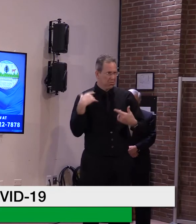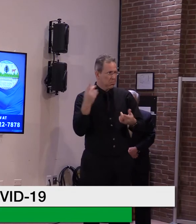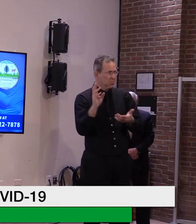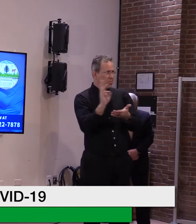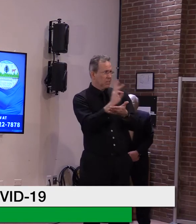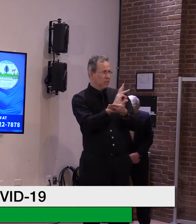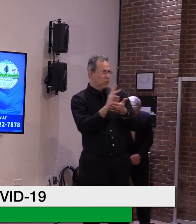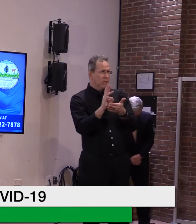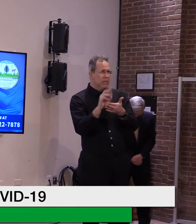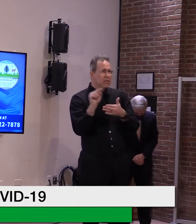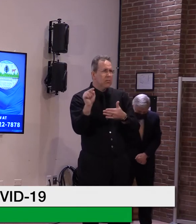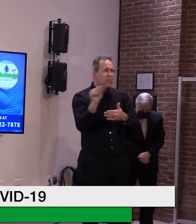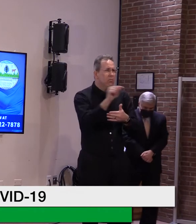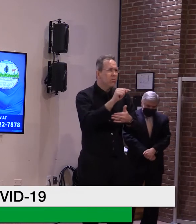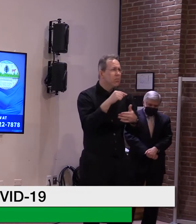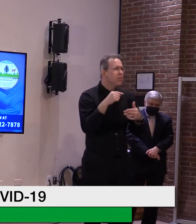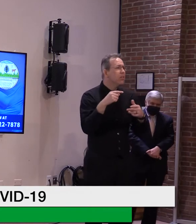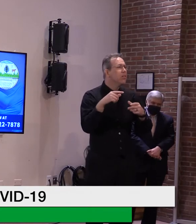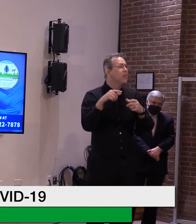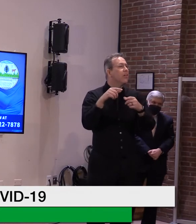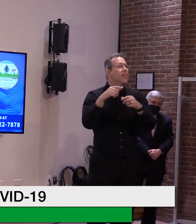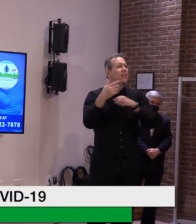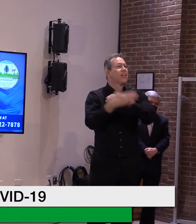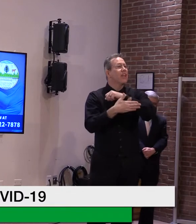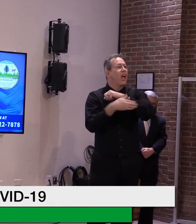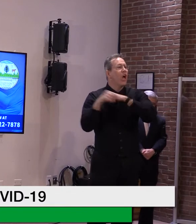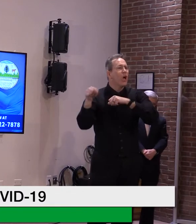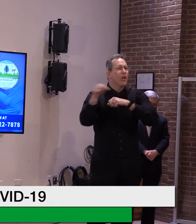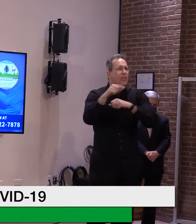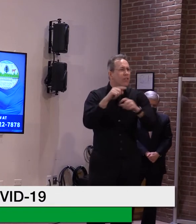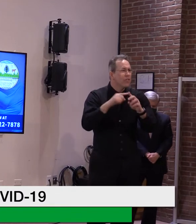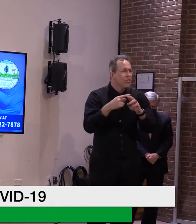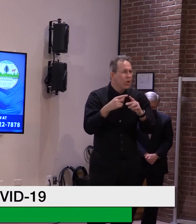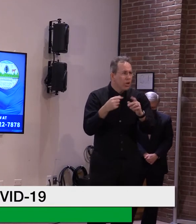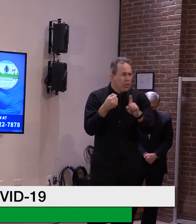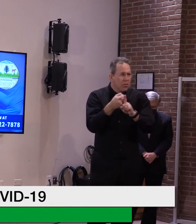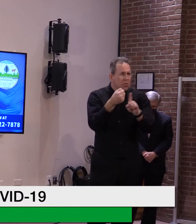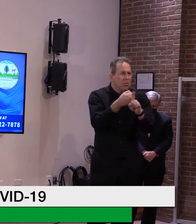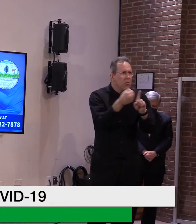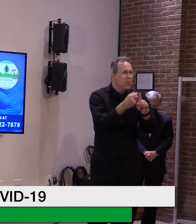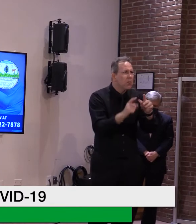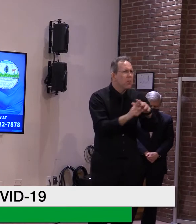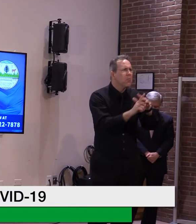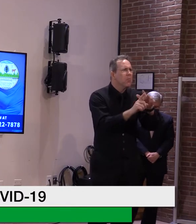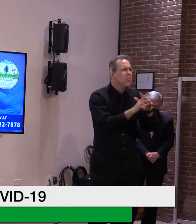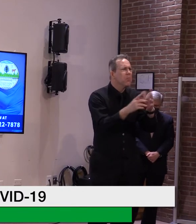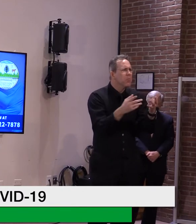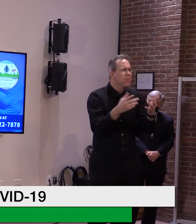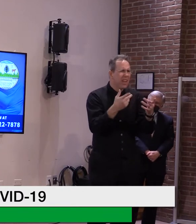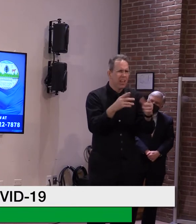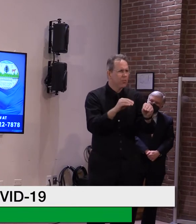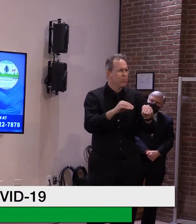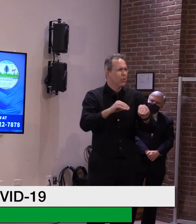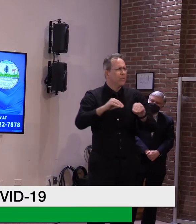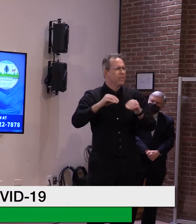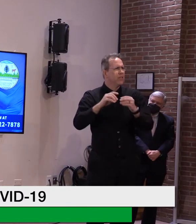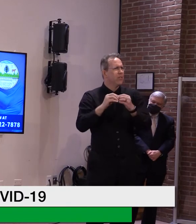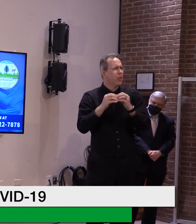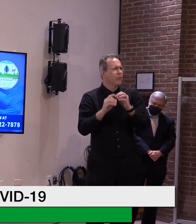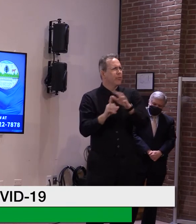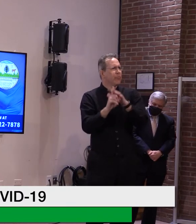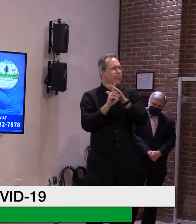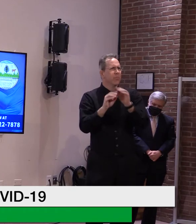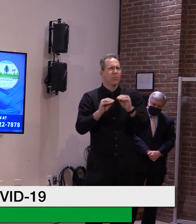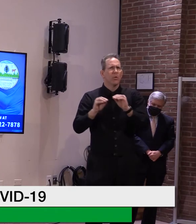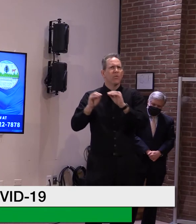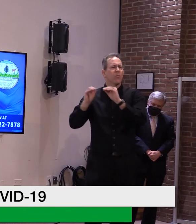counterclockwise around the state. you started in Bennington and then moved north and is now seem to be heading east. And I was just wondering, is there any